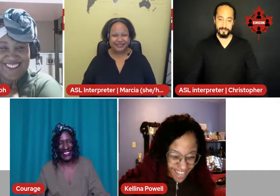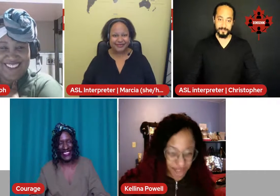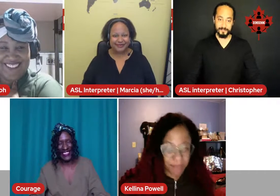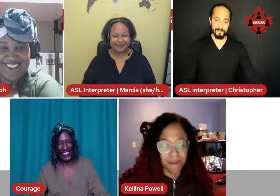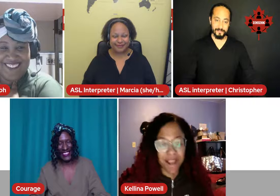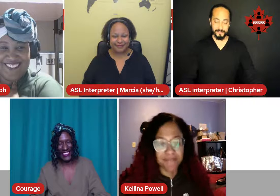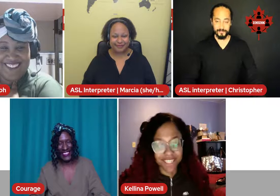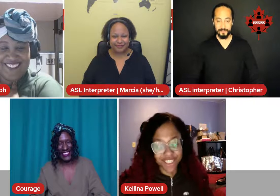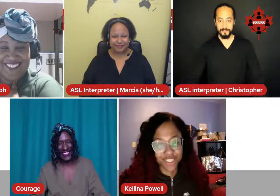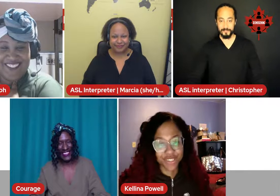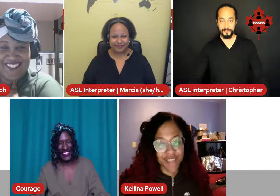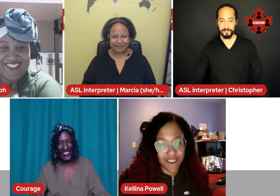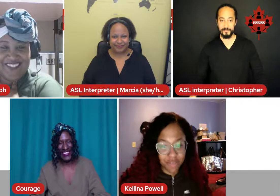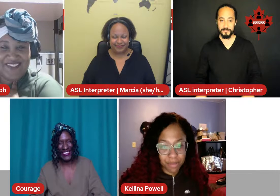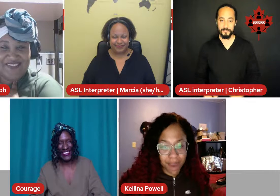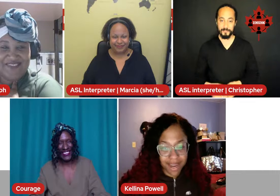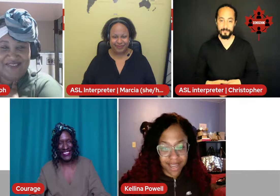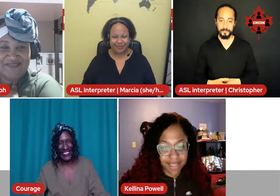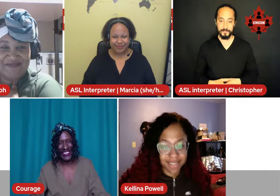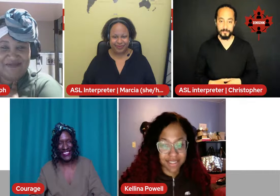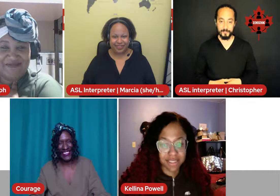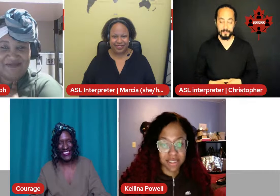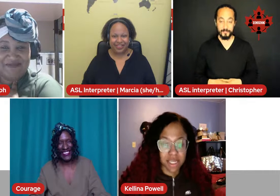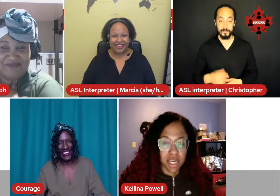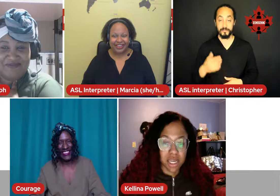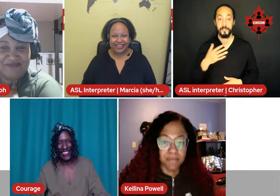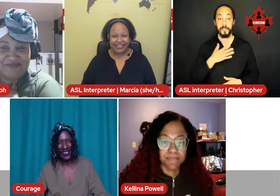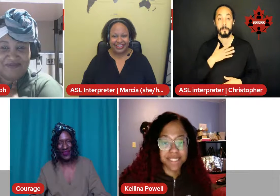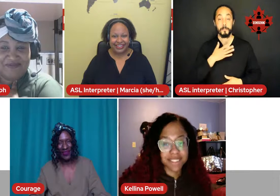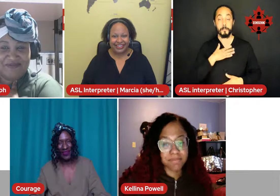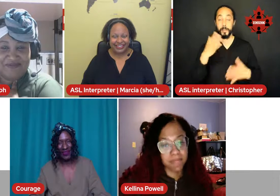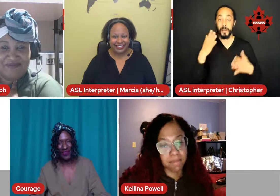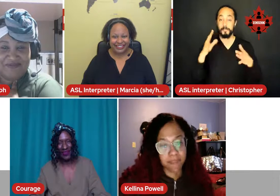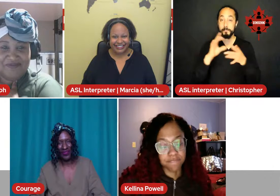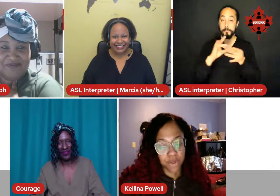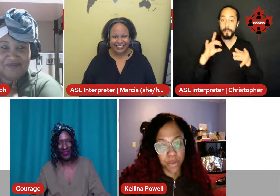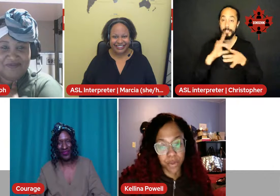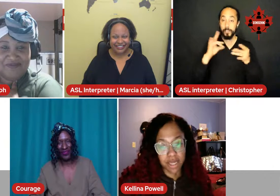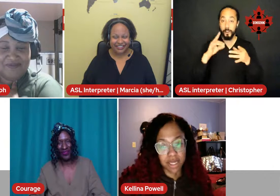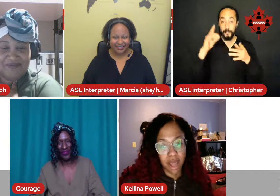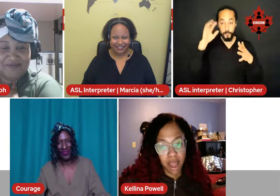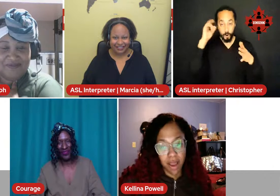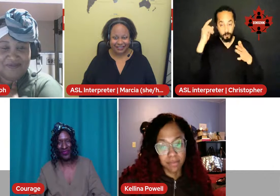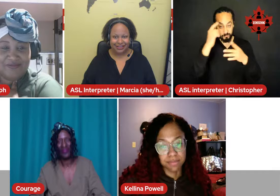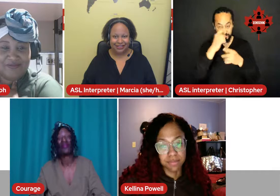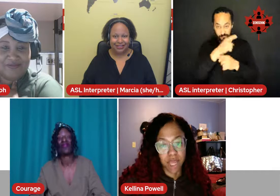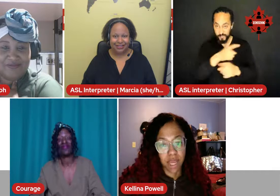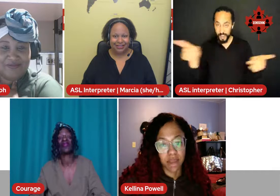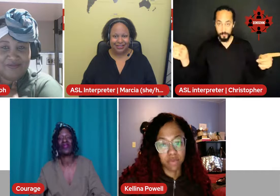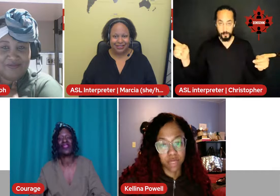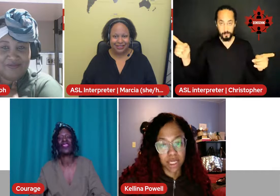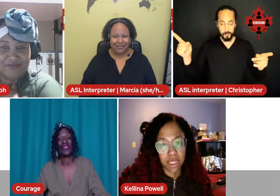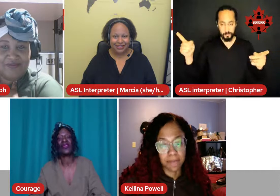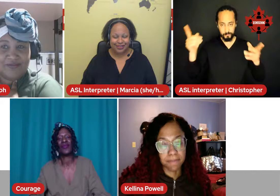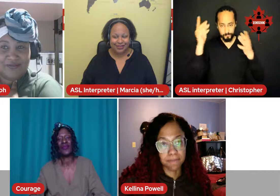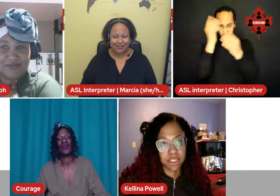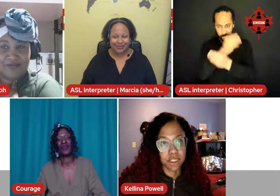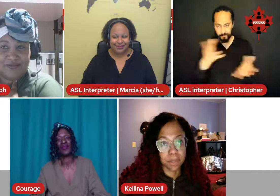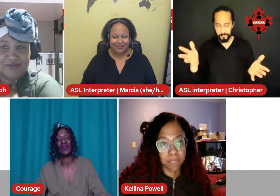My message to everybody is please be mindful. Not every disability